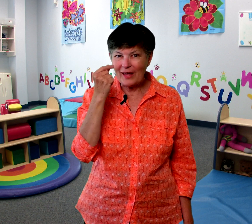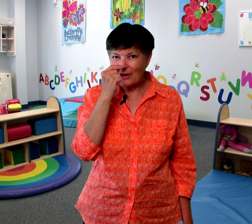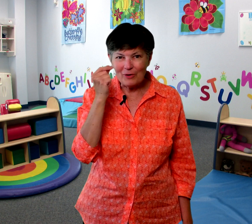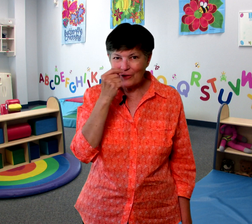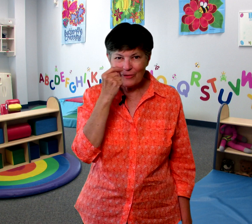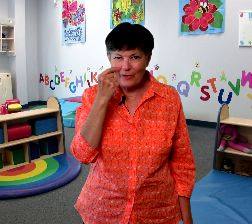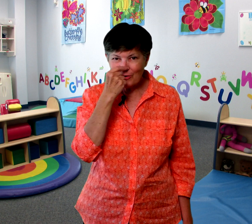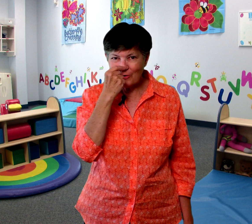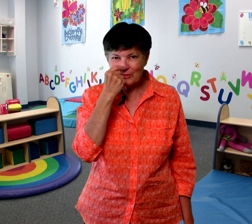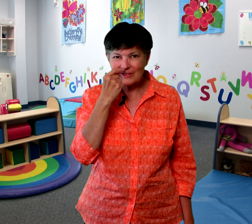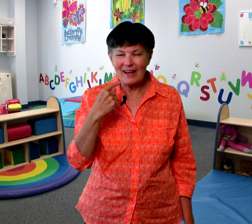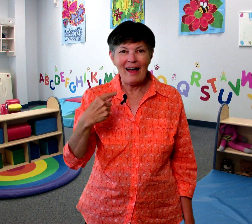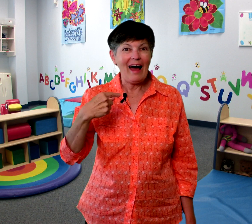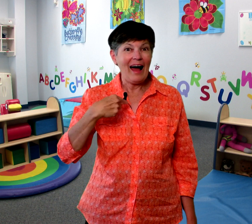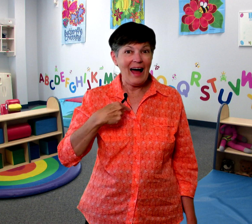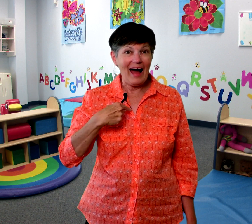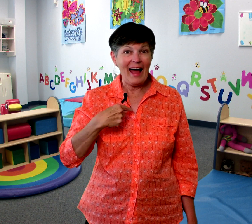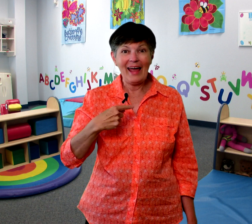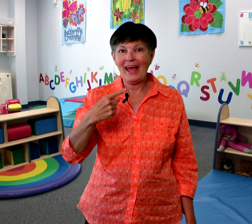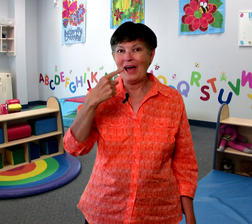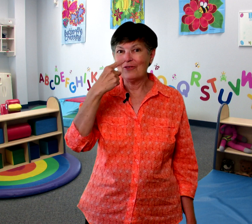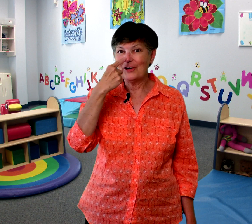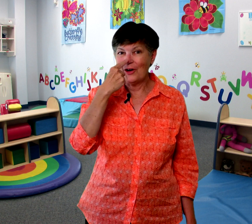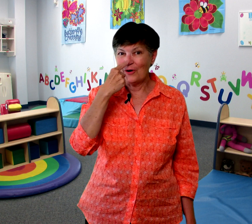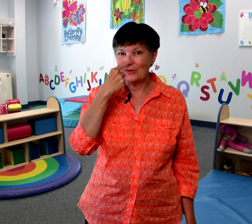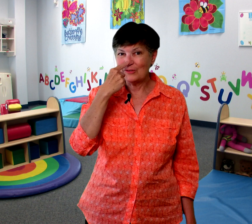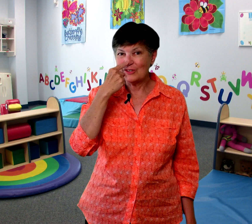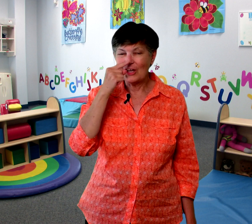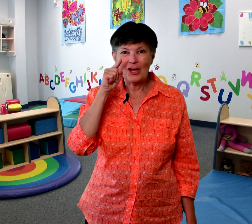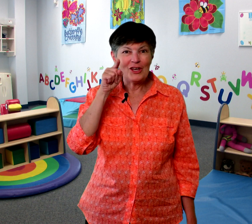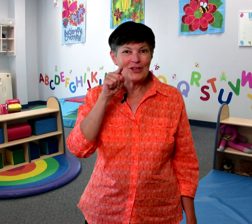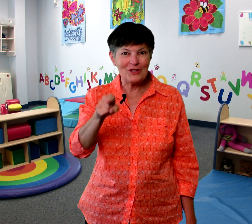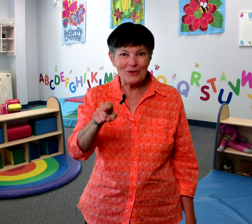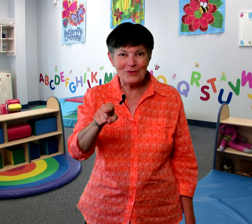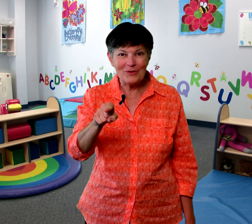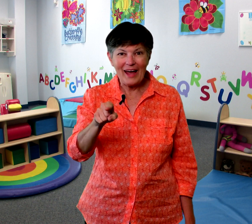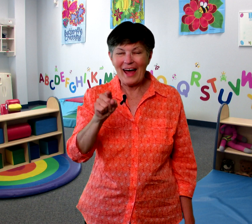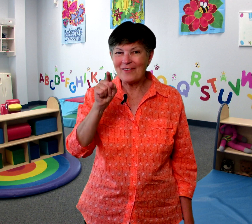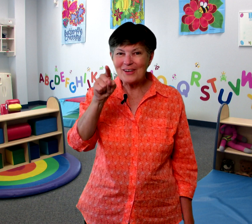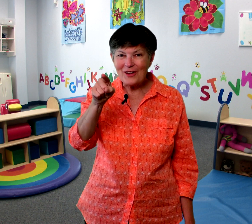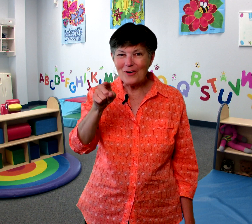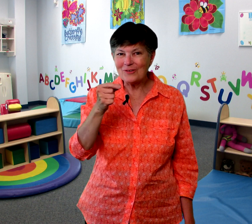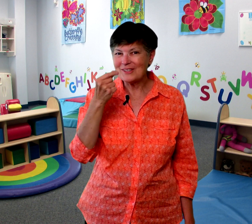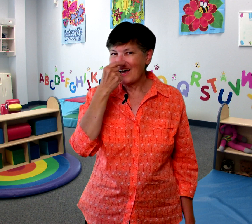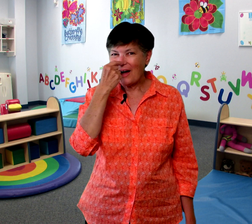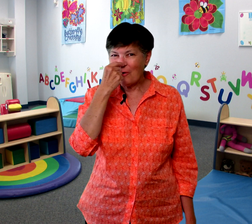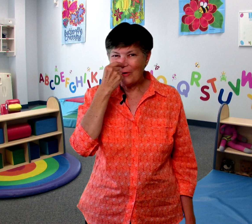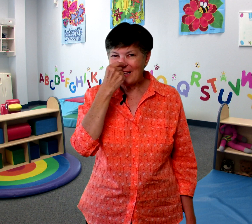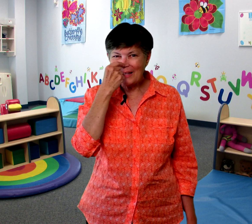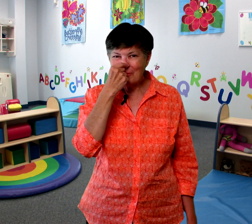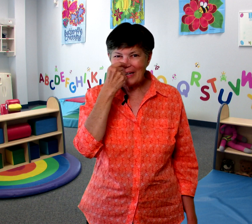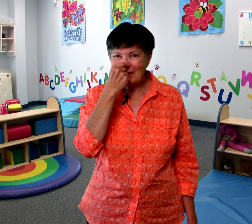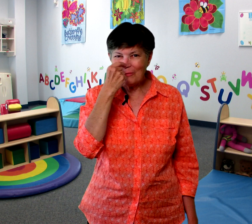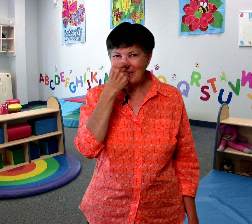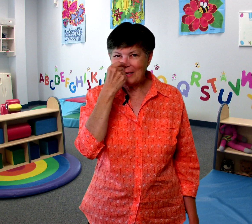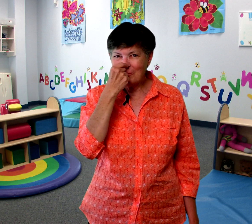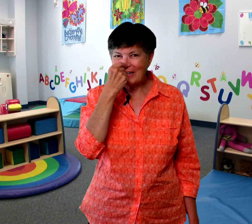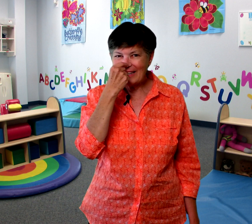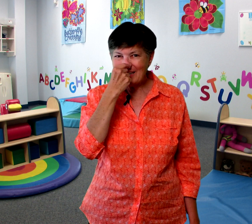they can wiggle their own nose I have a nose you have a nose a wiggly wiggly wiggly wiggly